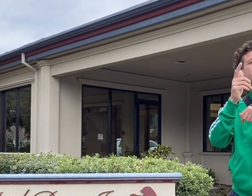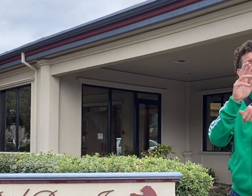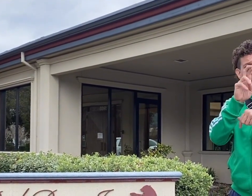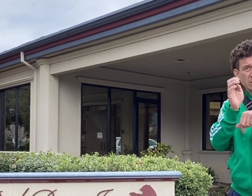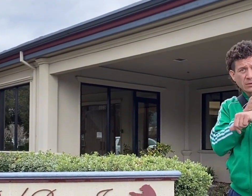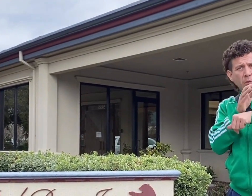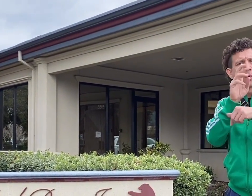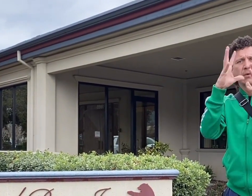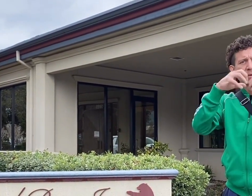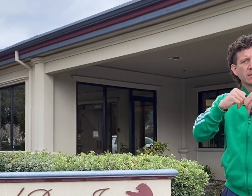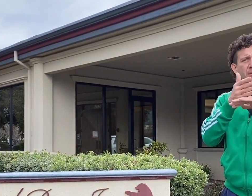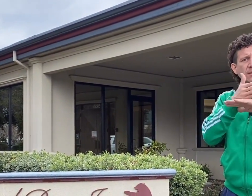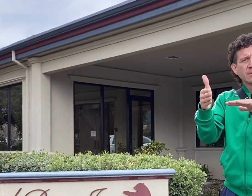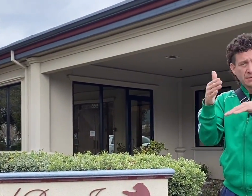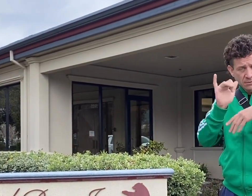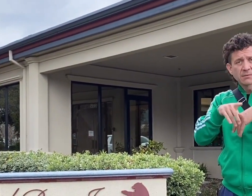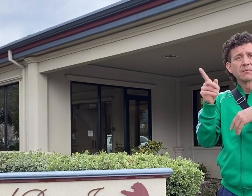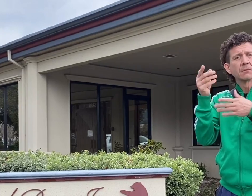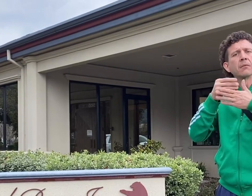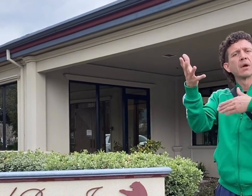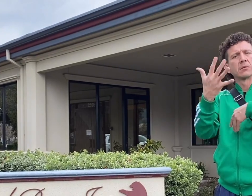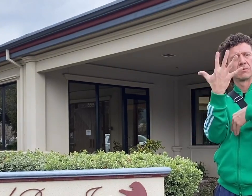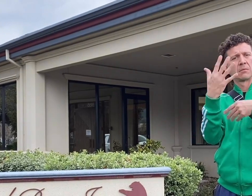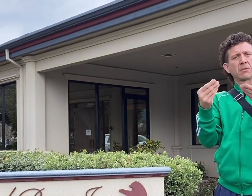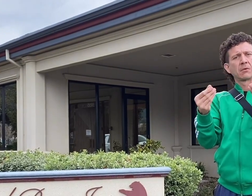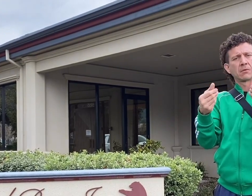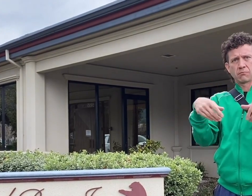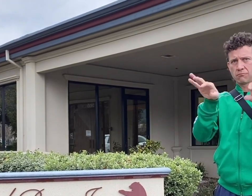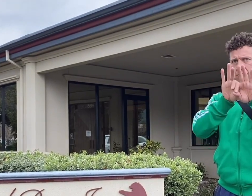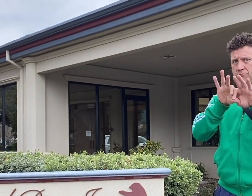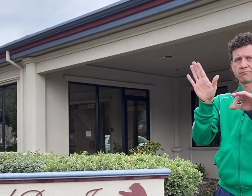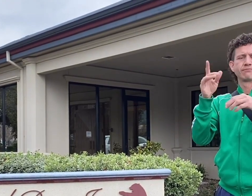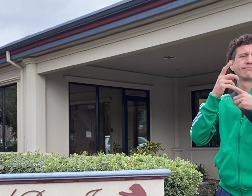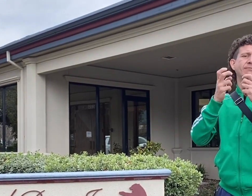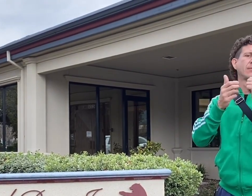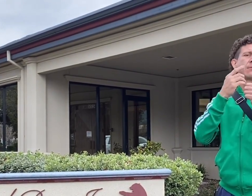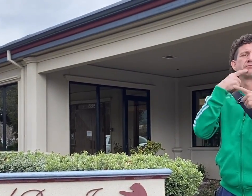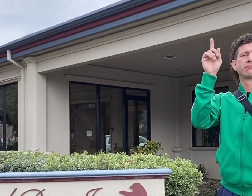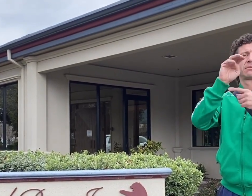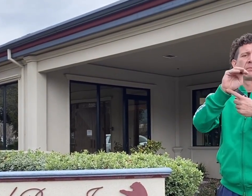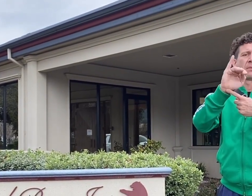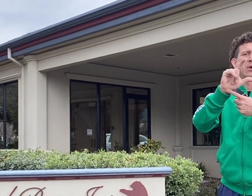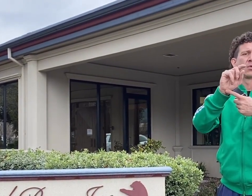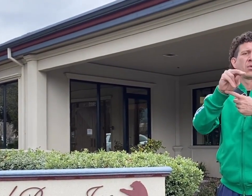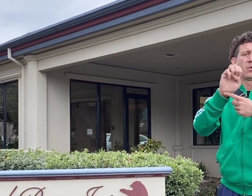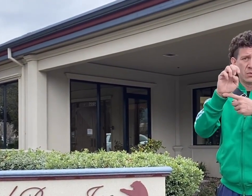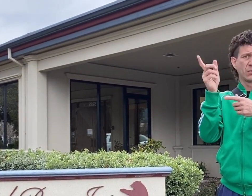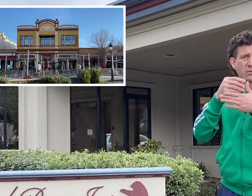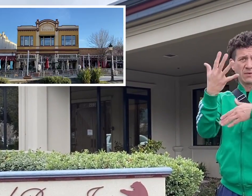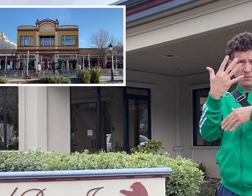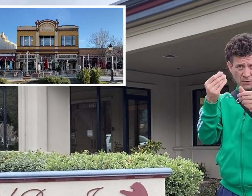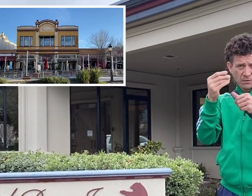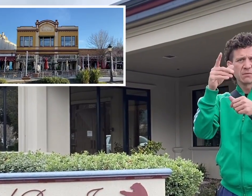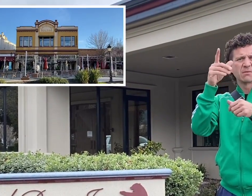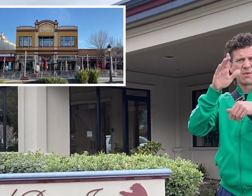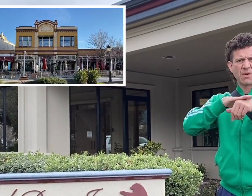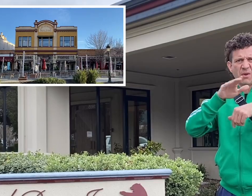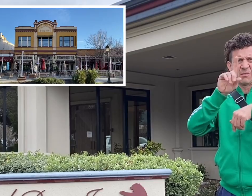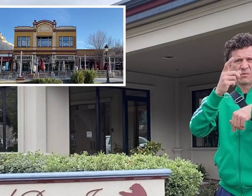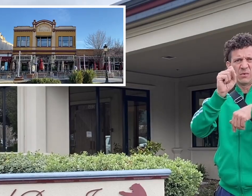on that purchased land. One of the big milestones was purchasing five buildings on First Street in Livermore, which was once Old Town established